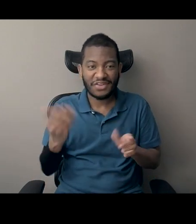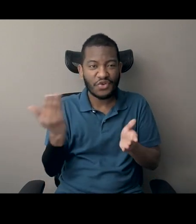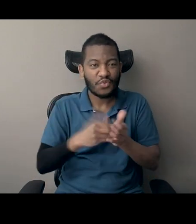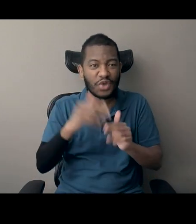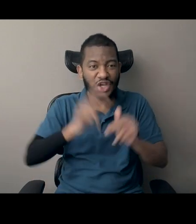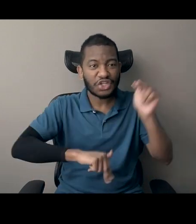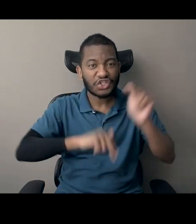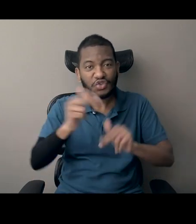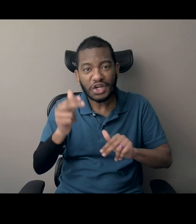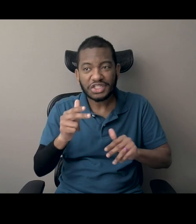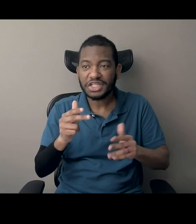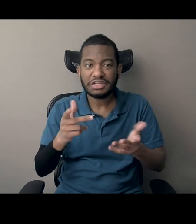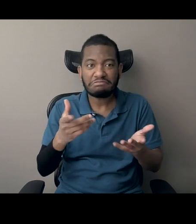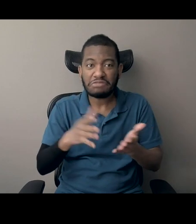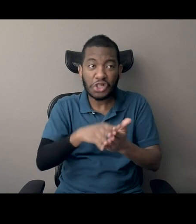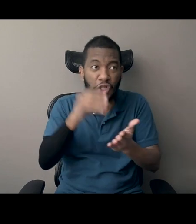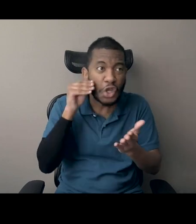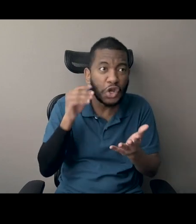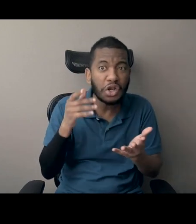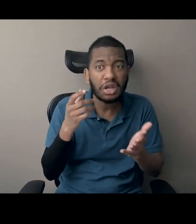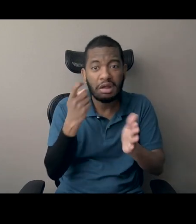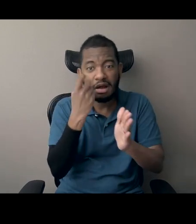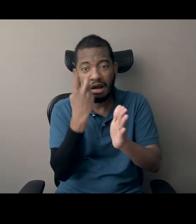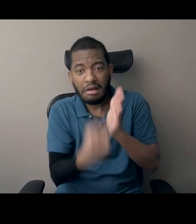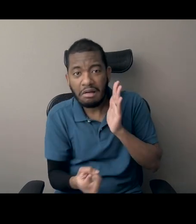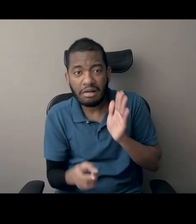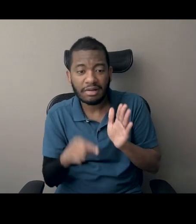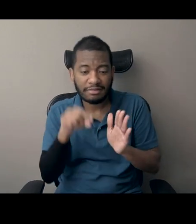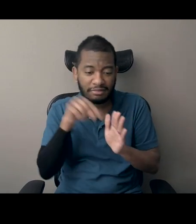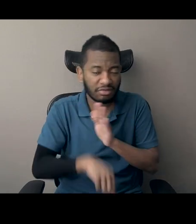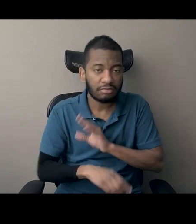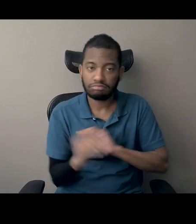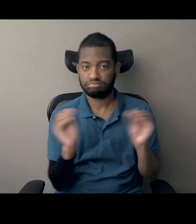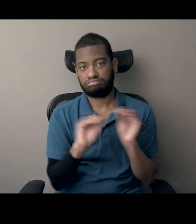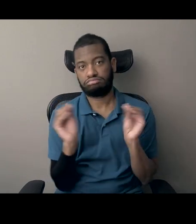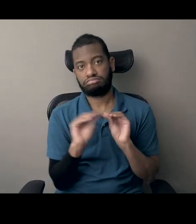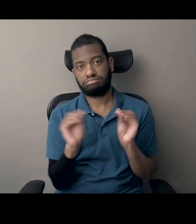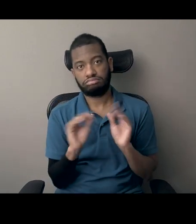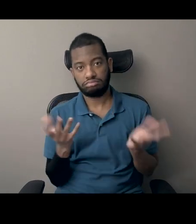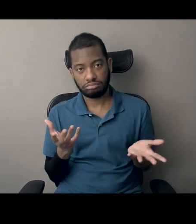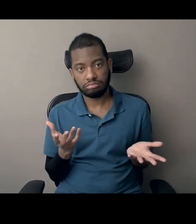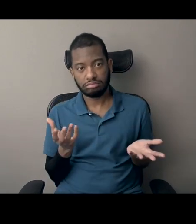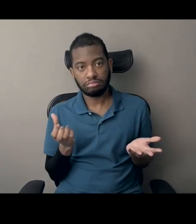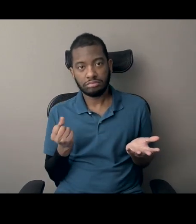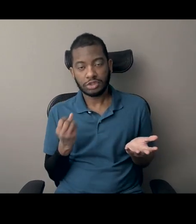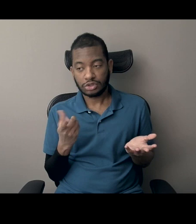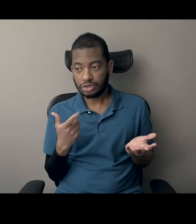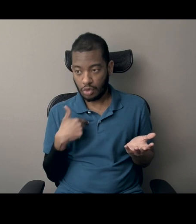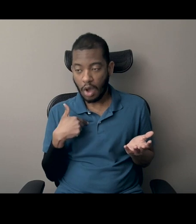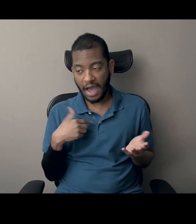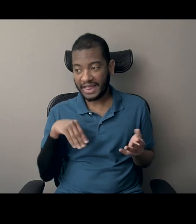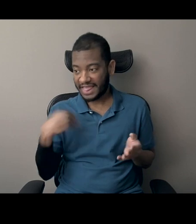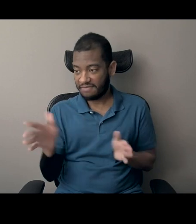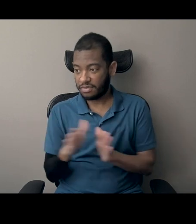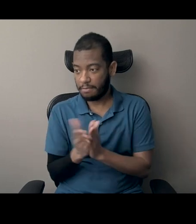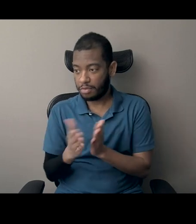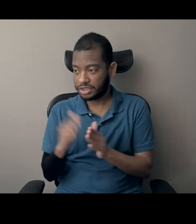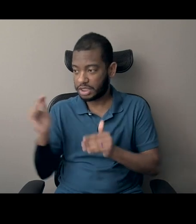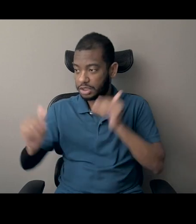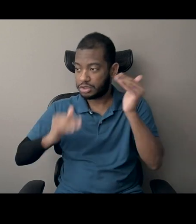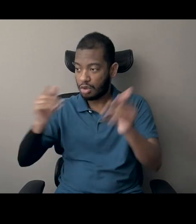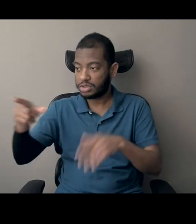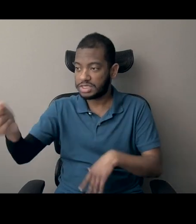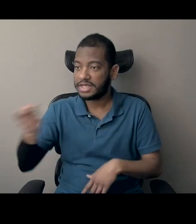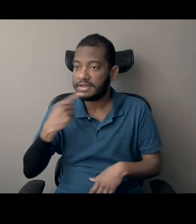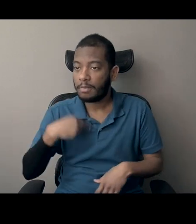heard from so many adults who have read the book and they tell me they spend the entire time reading it on Google because they can't believe that there's so